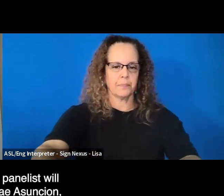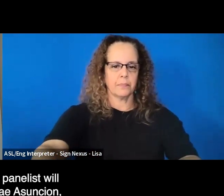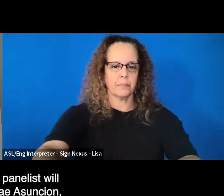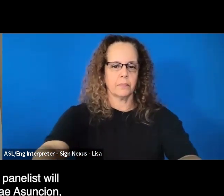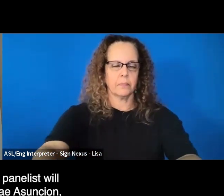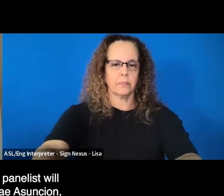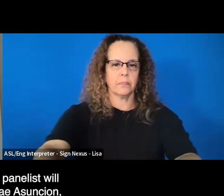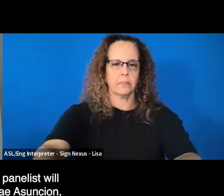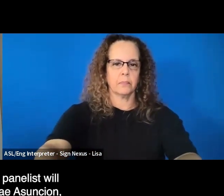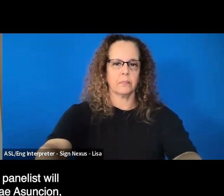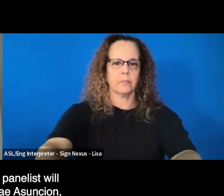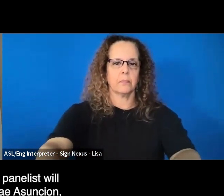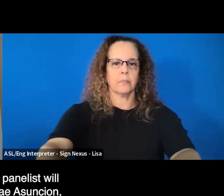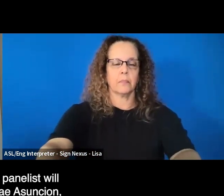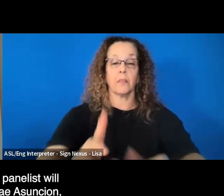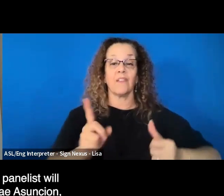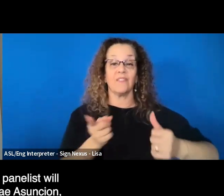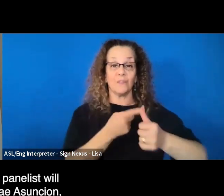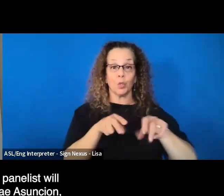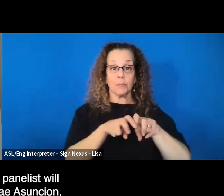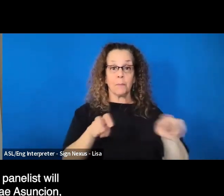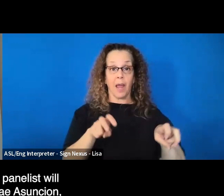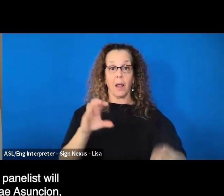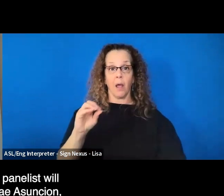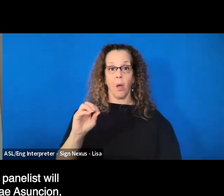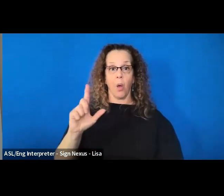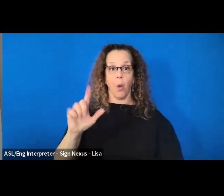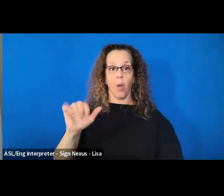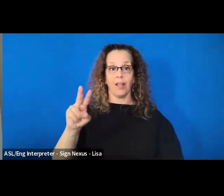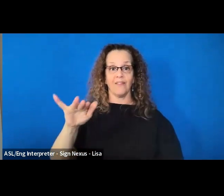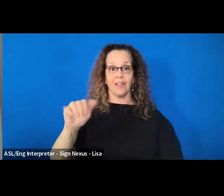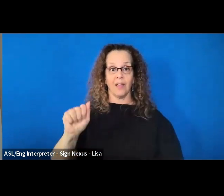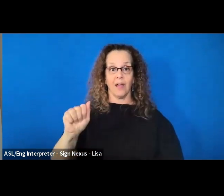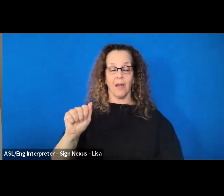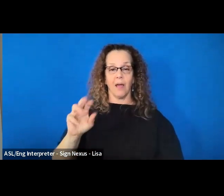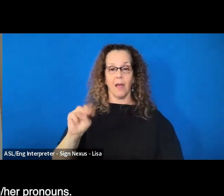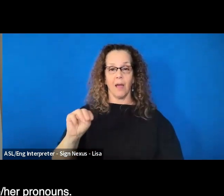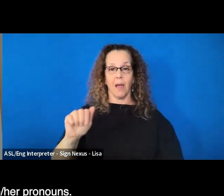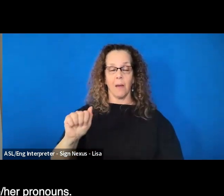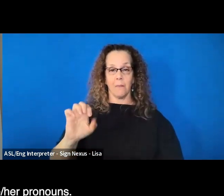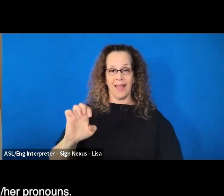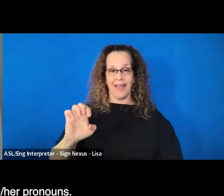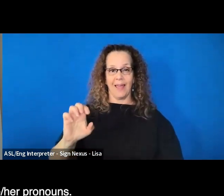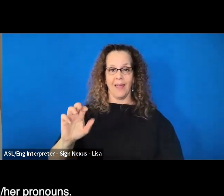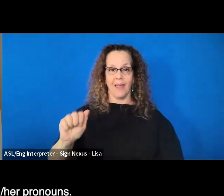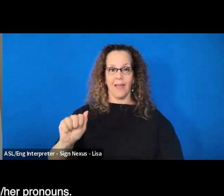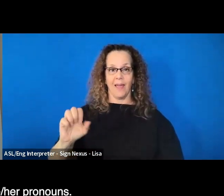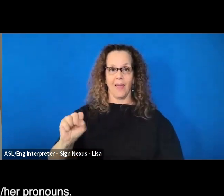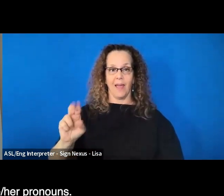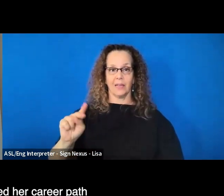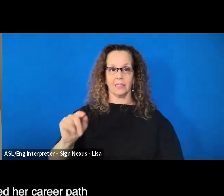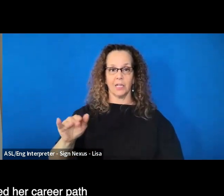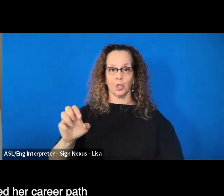So our first panelist will be Olivia Mae M. Asuncion, who uses she, her pronouns.